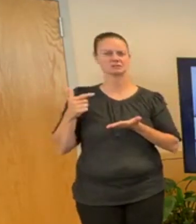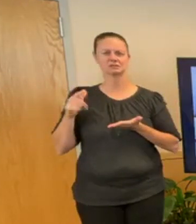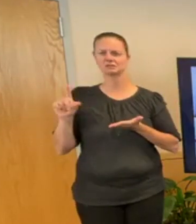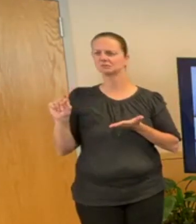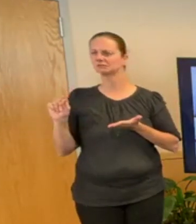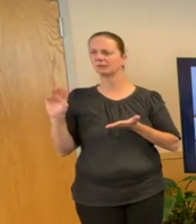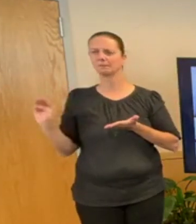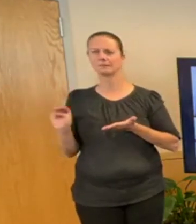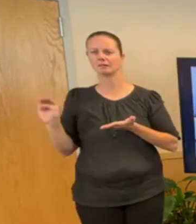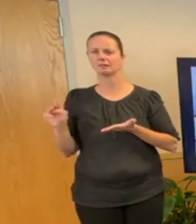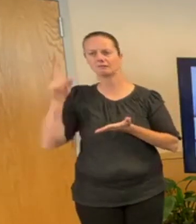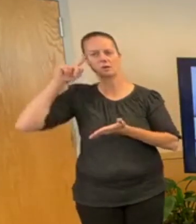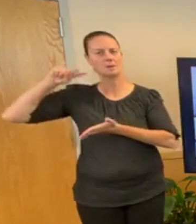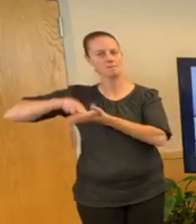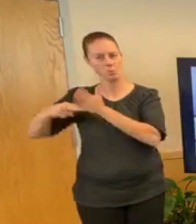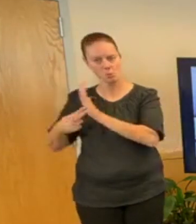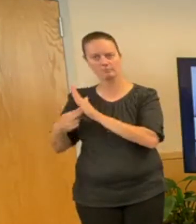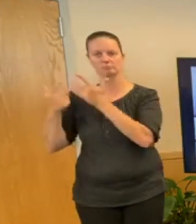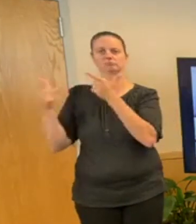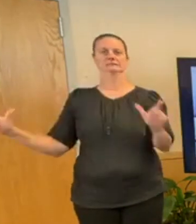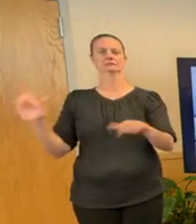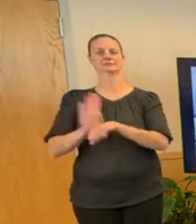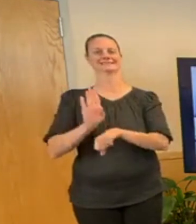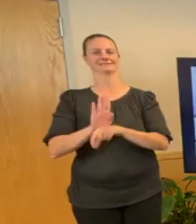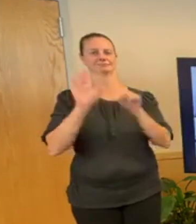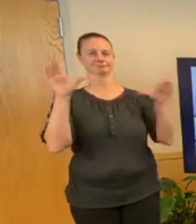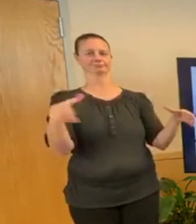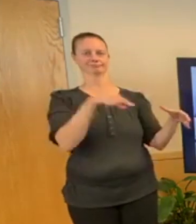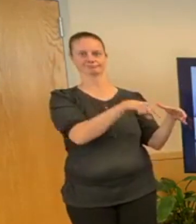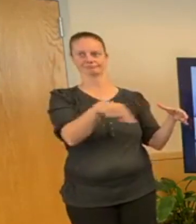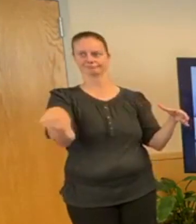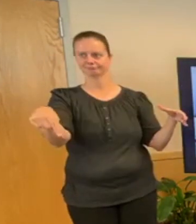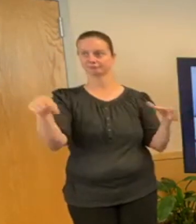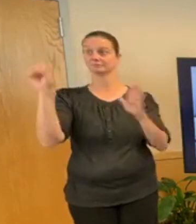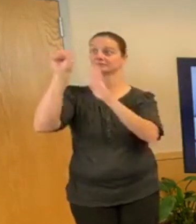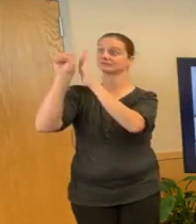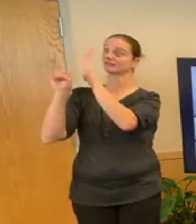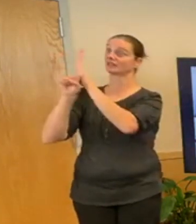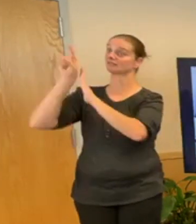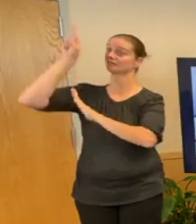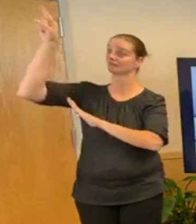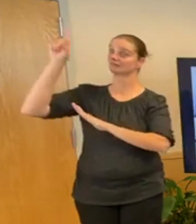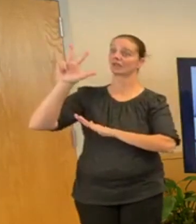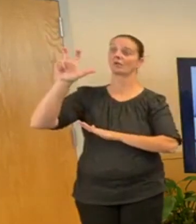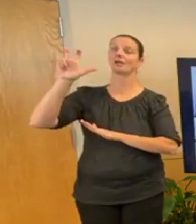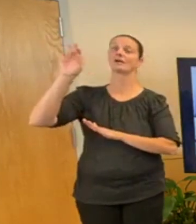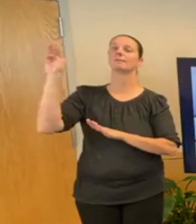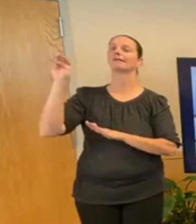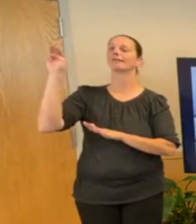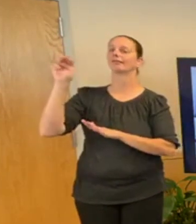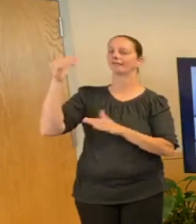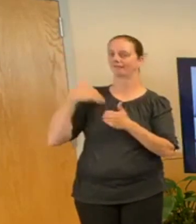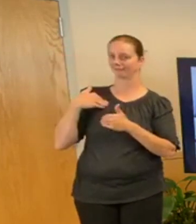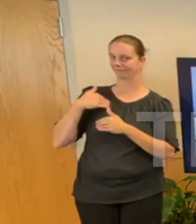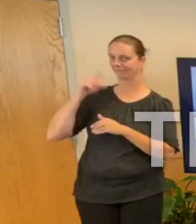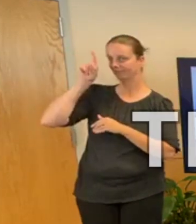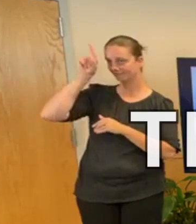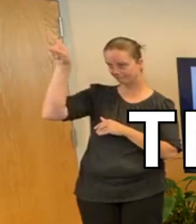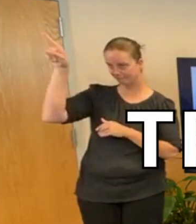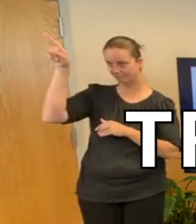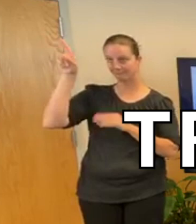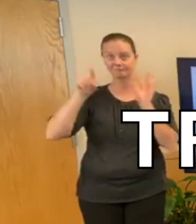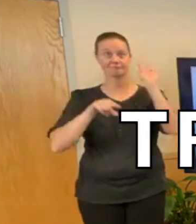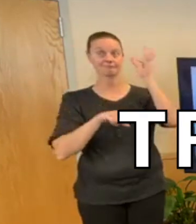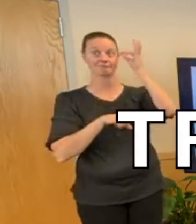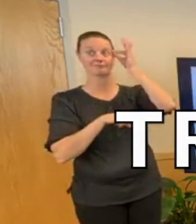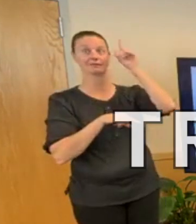or for small businesses. The state had, in the order of magnitude, 300 million dollars. The federal government paid out 1